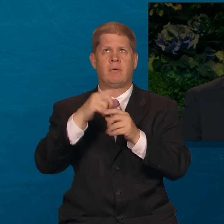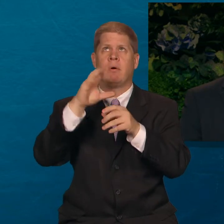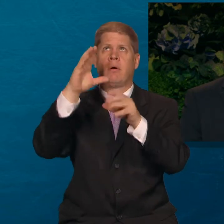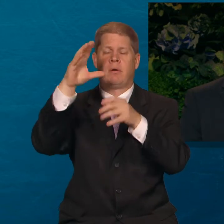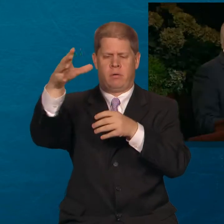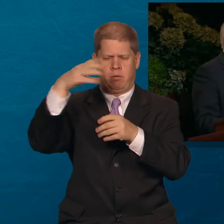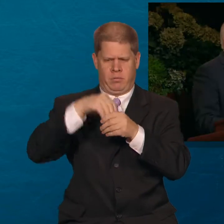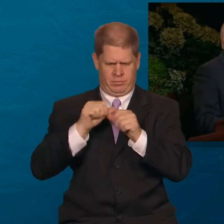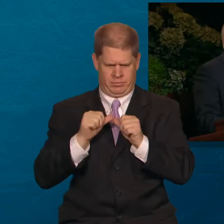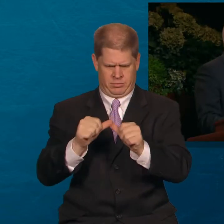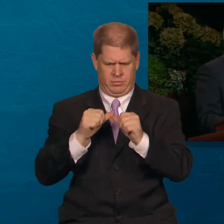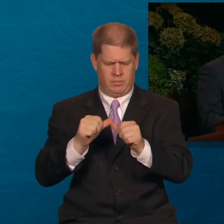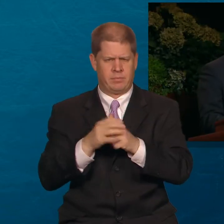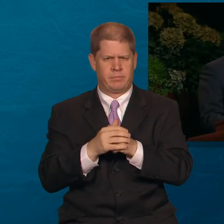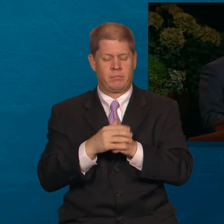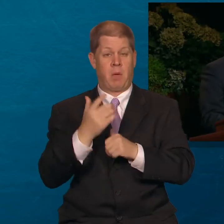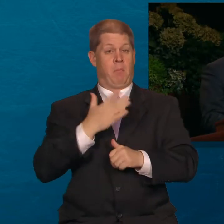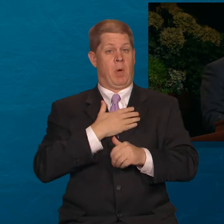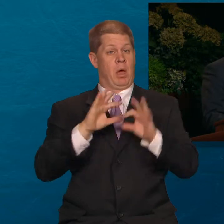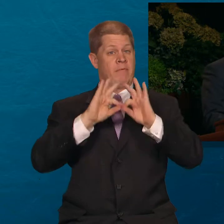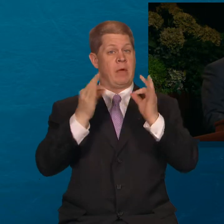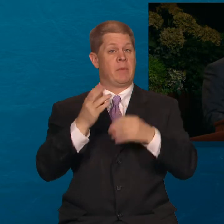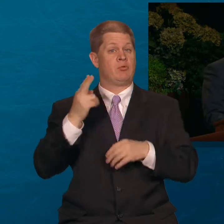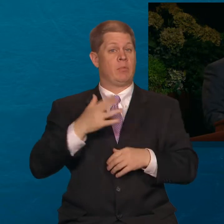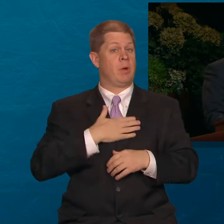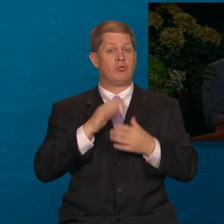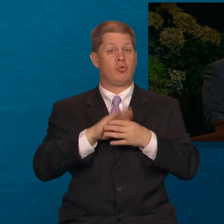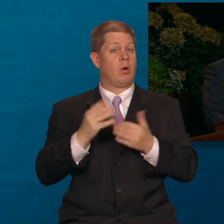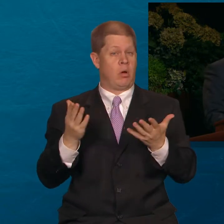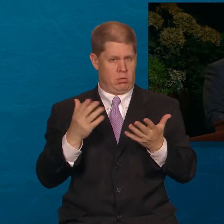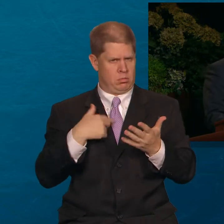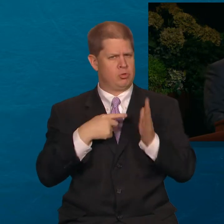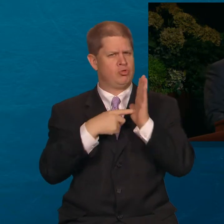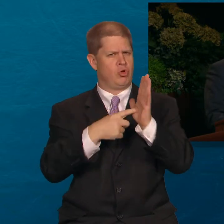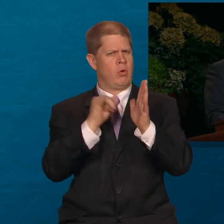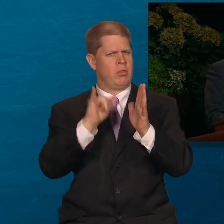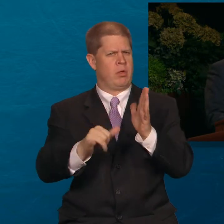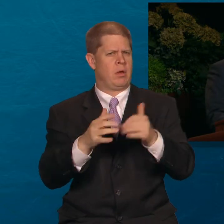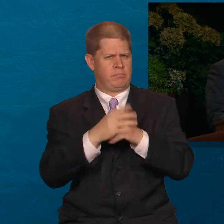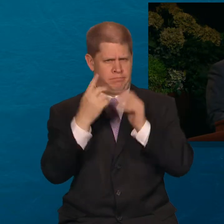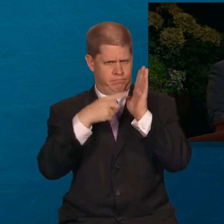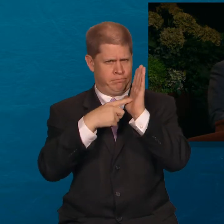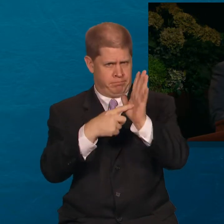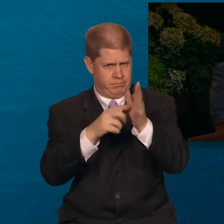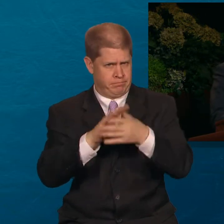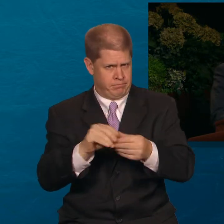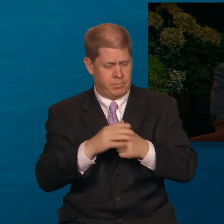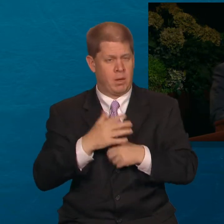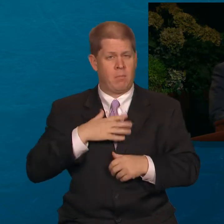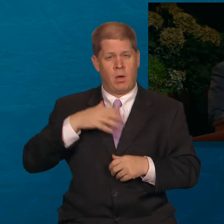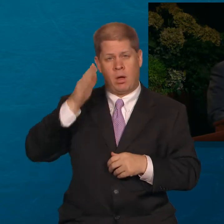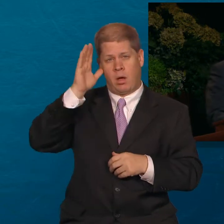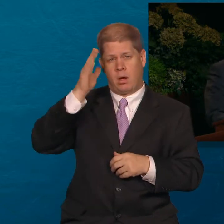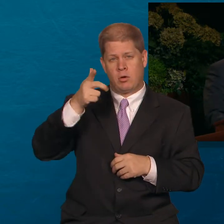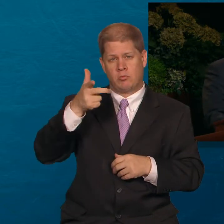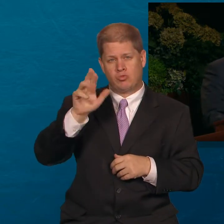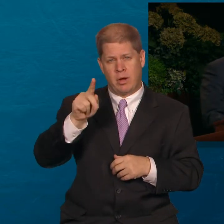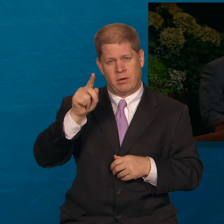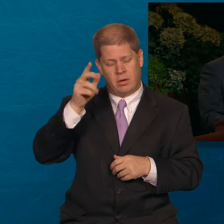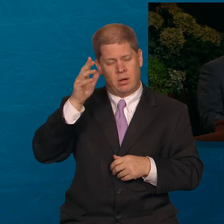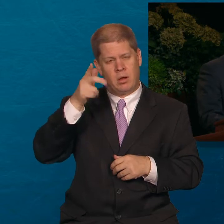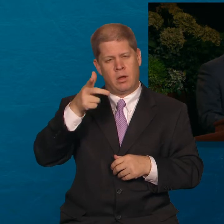endurance. A story from my own family history illustrates this principle. My great-grandfather,